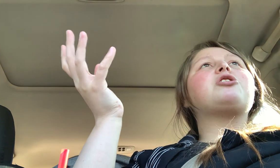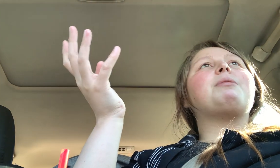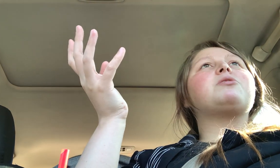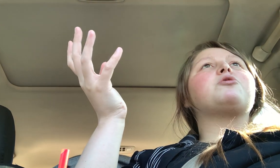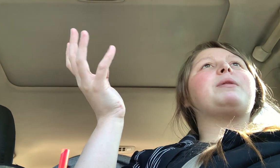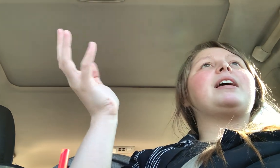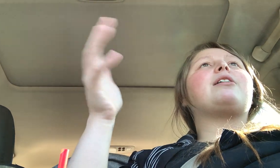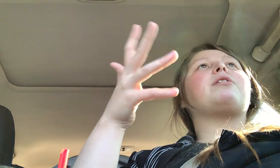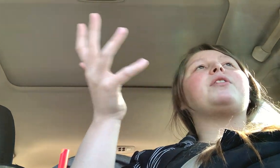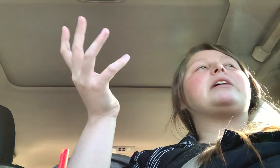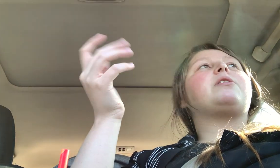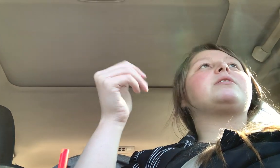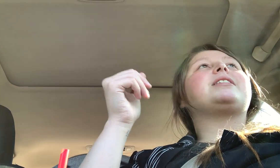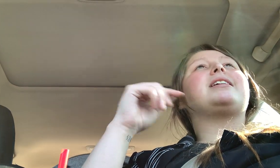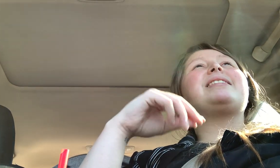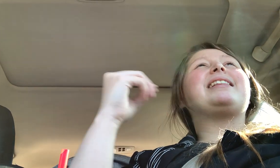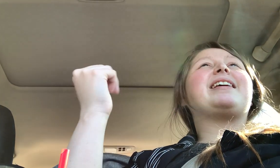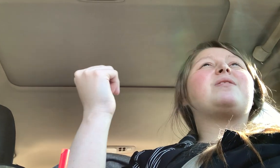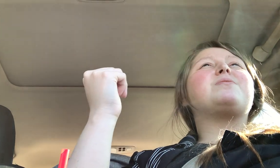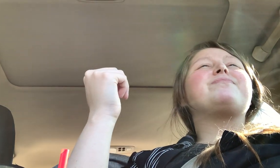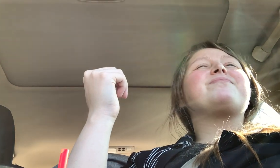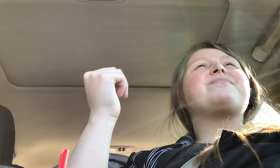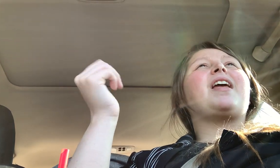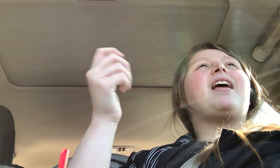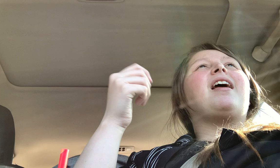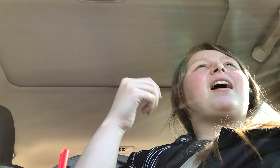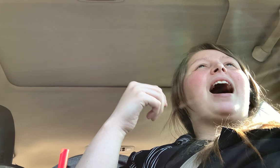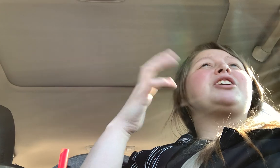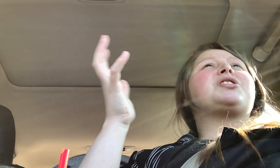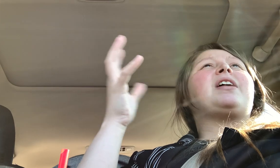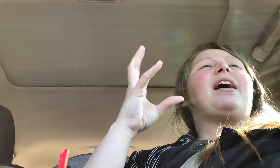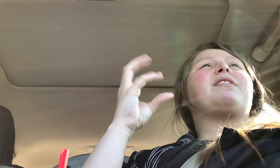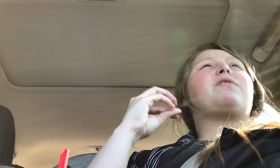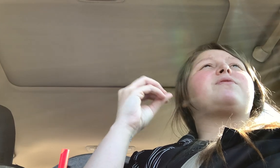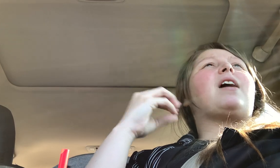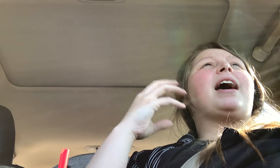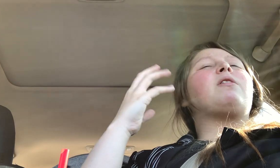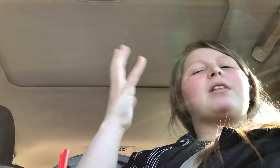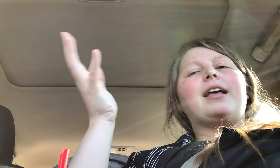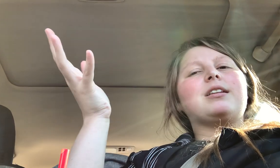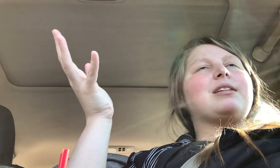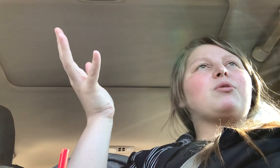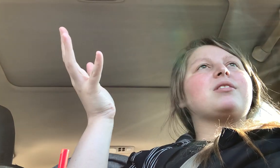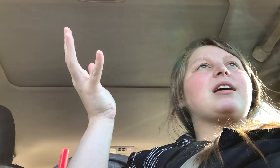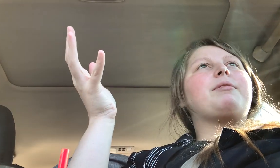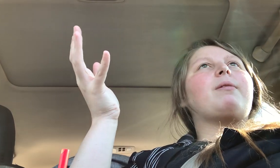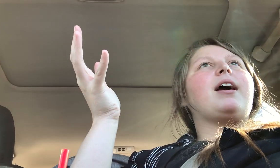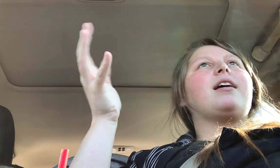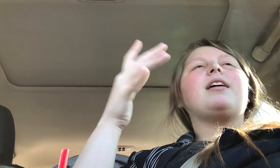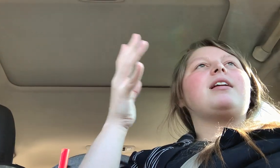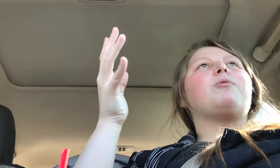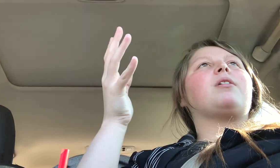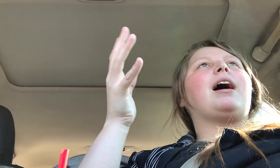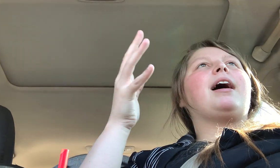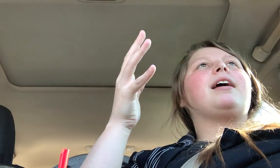all my social media. don't know if you guys noticed to Lizzie and little, I just love it. I don't like Lizzie Morris MUA anymore. I